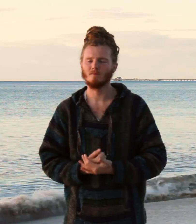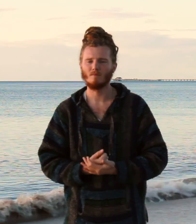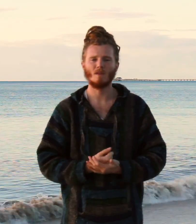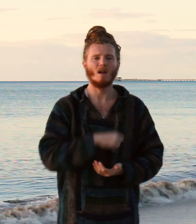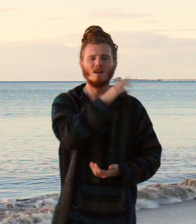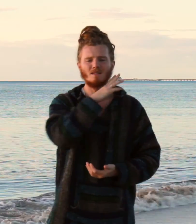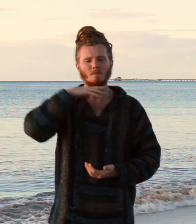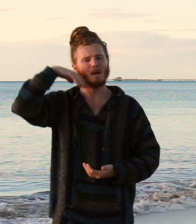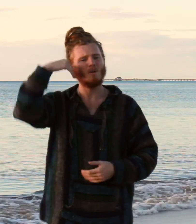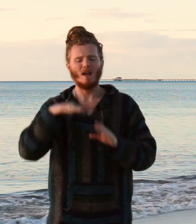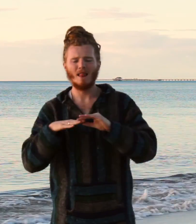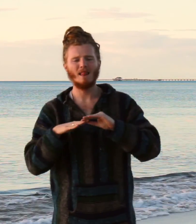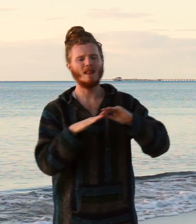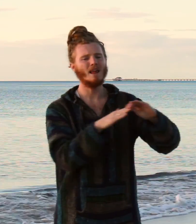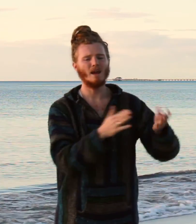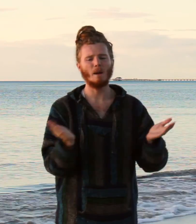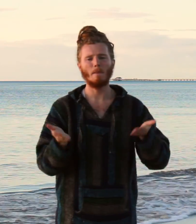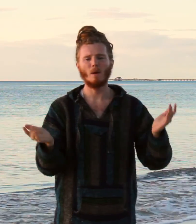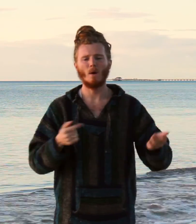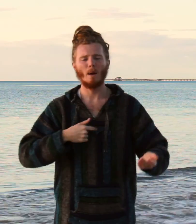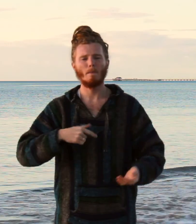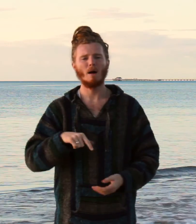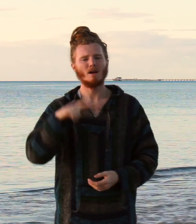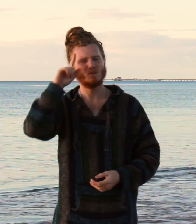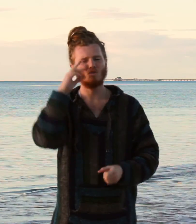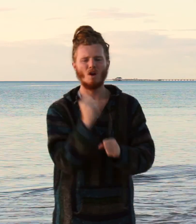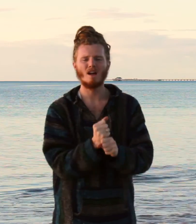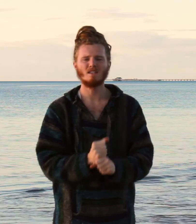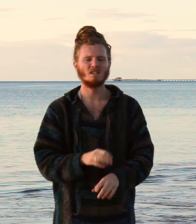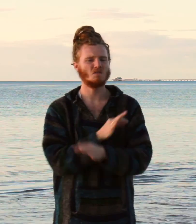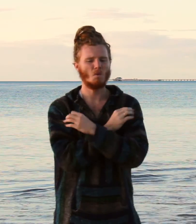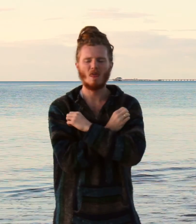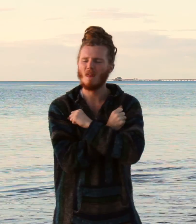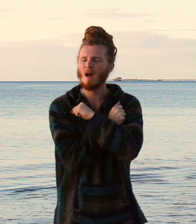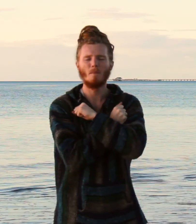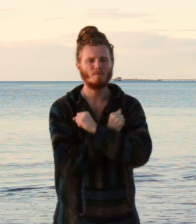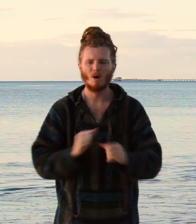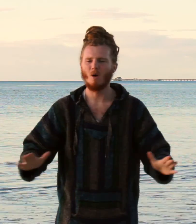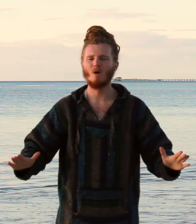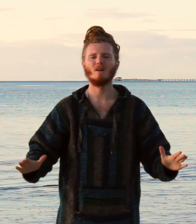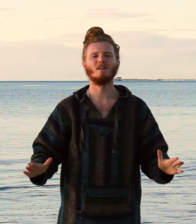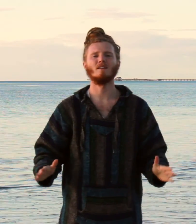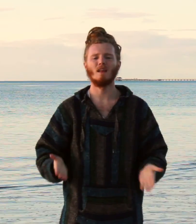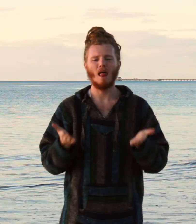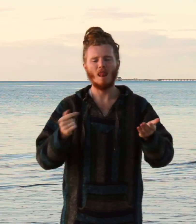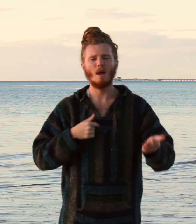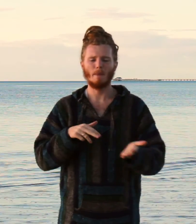Spirit lead me where my trust is without borders Let me